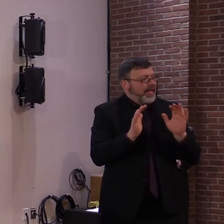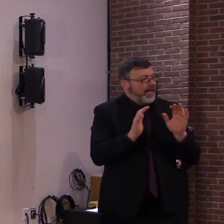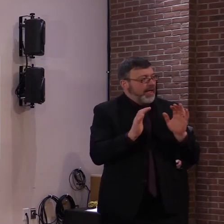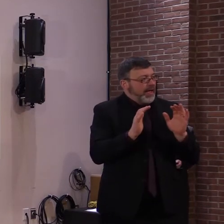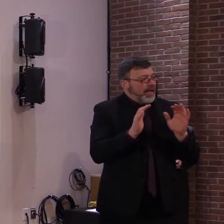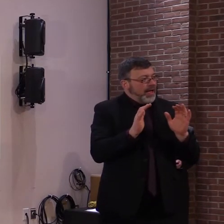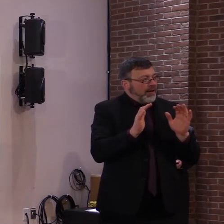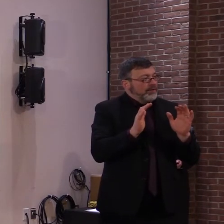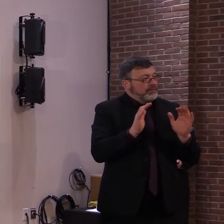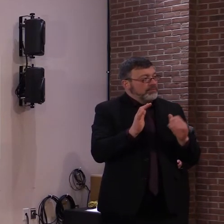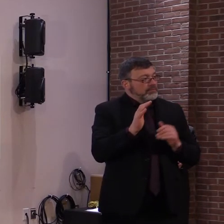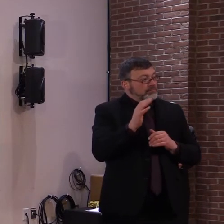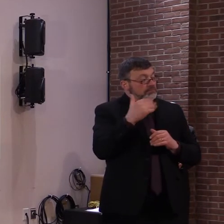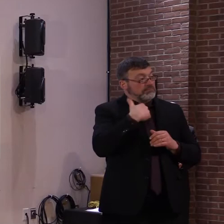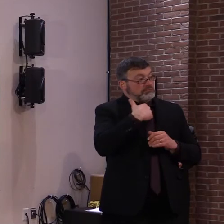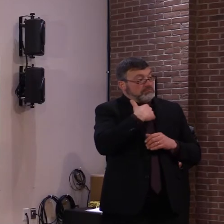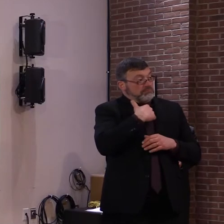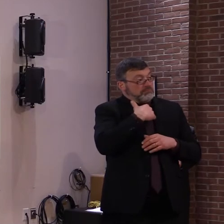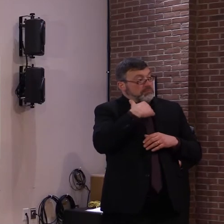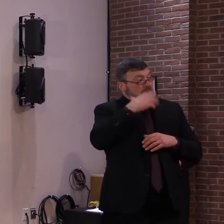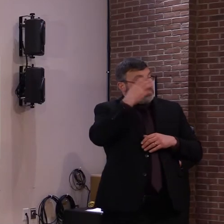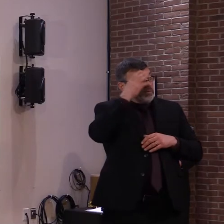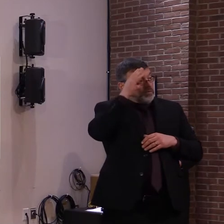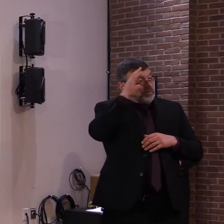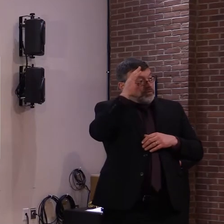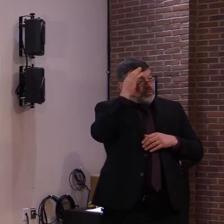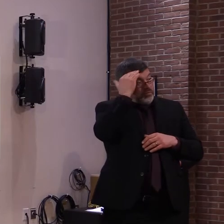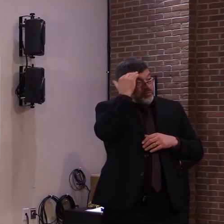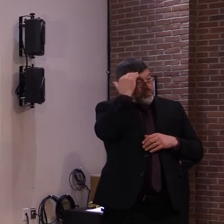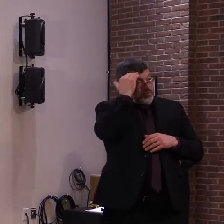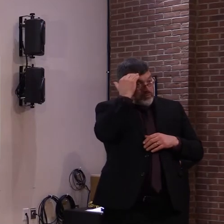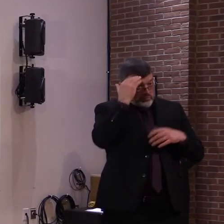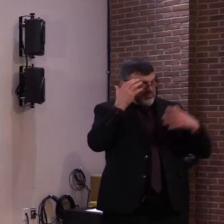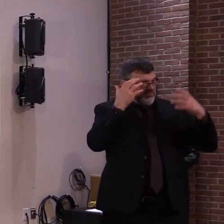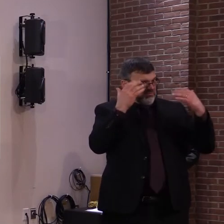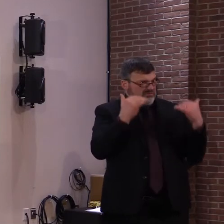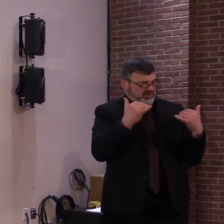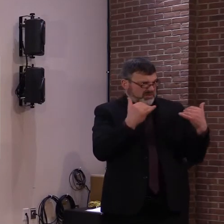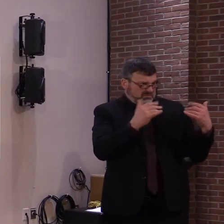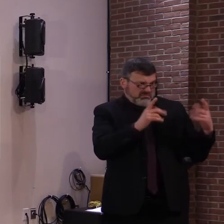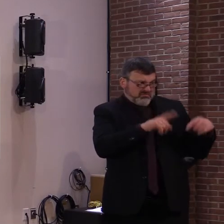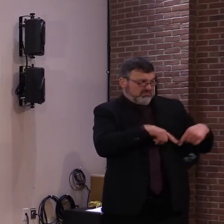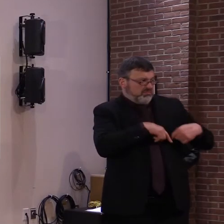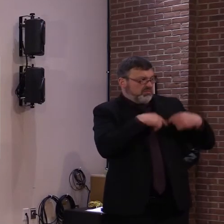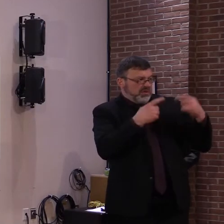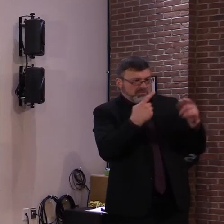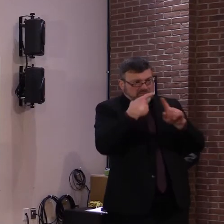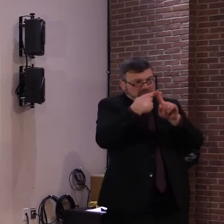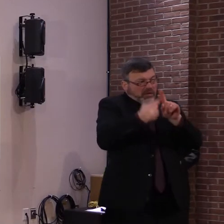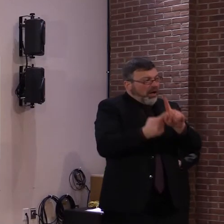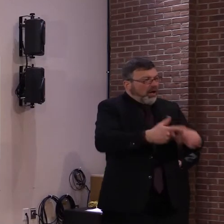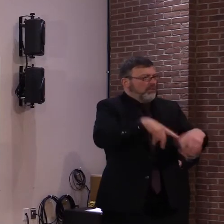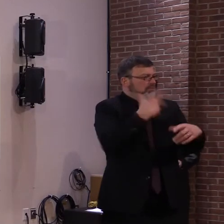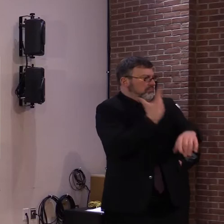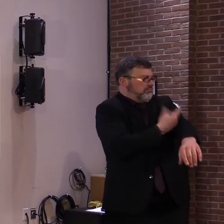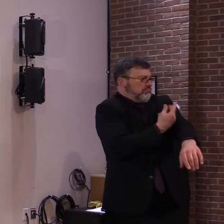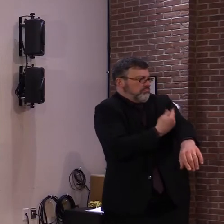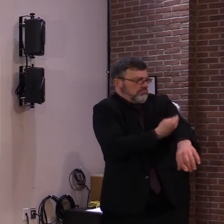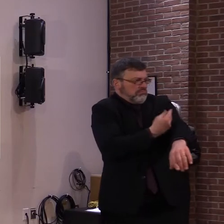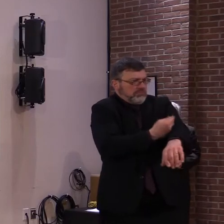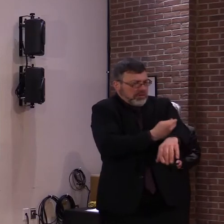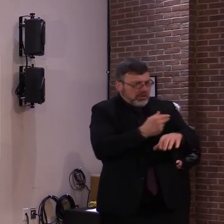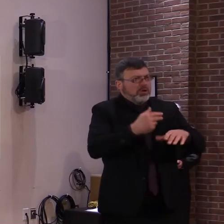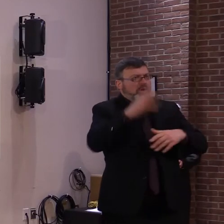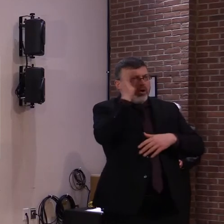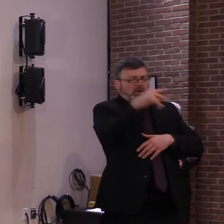news for many people, but I again need to ask for your patience and help as we finalize some of the systems you've heard about so they can be rolled